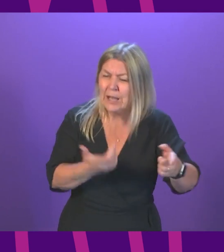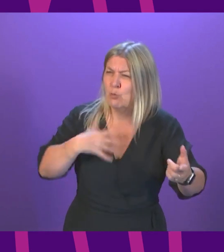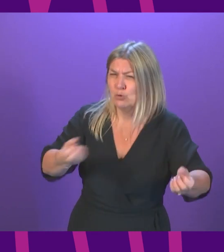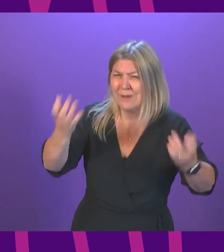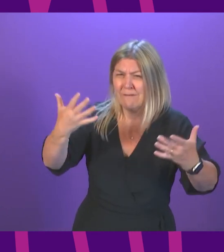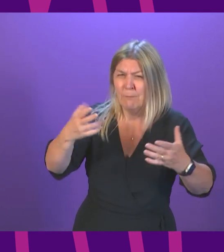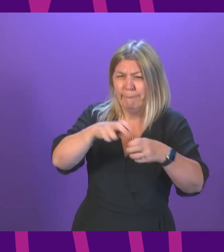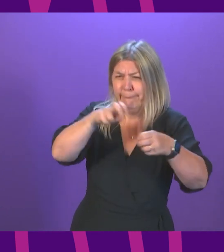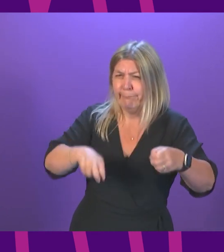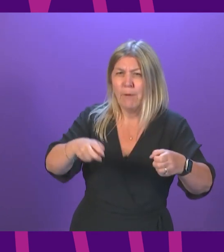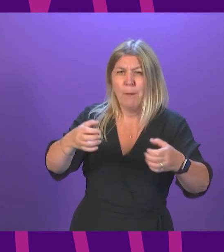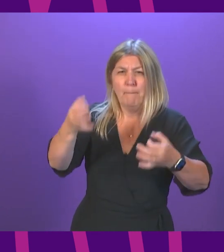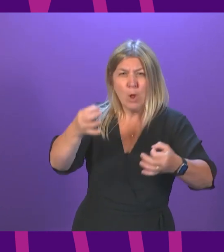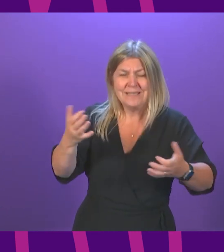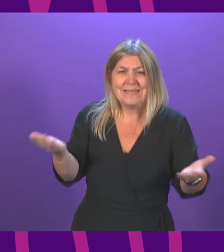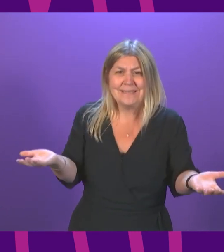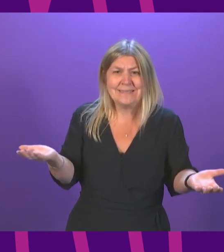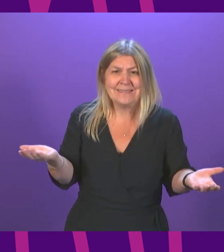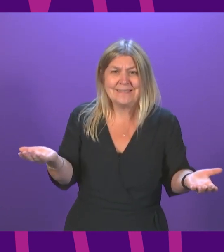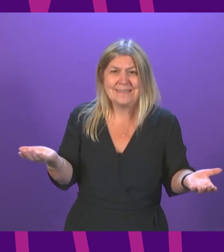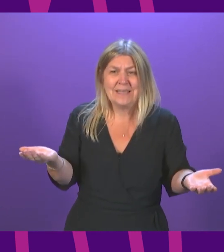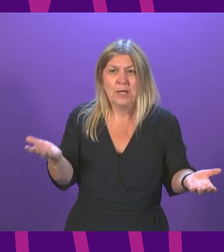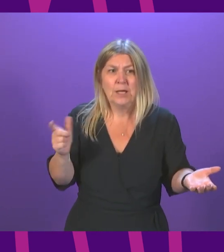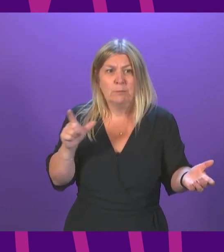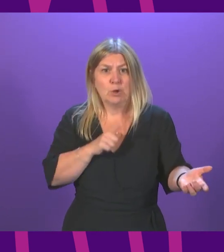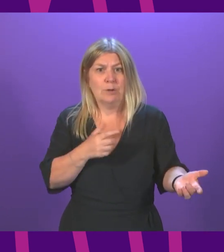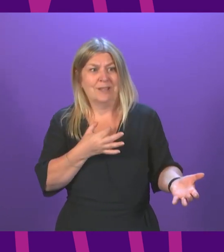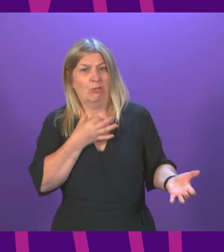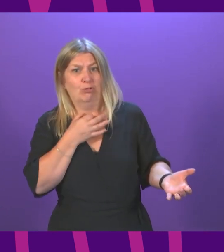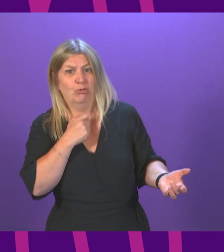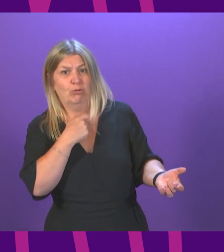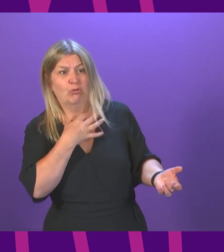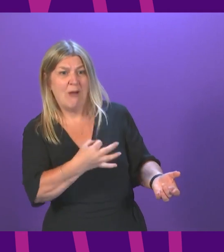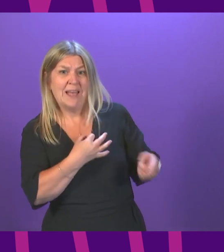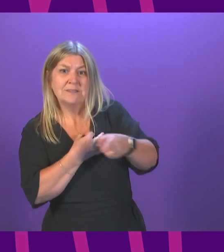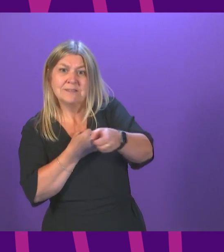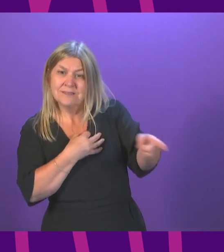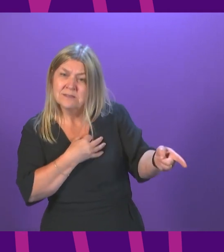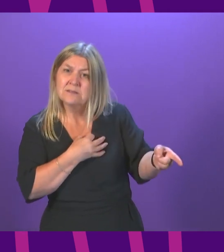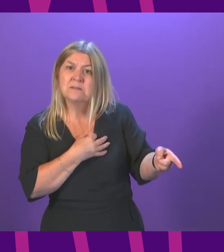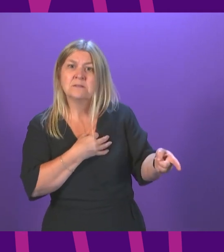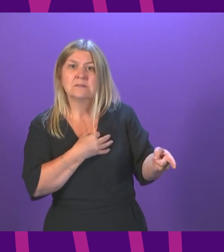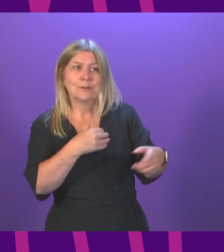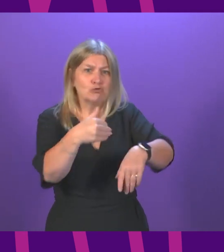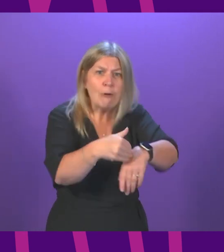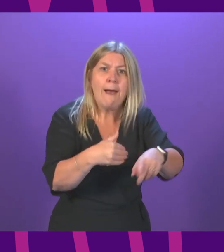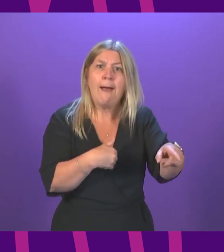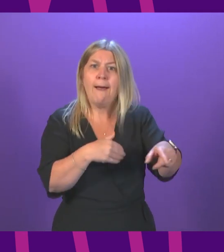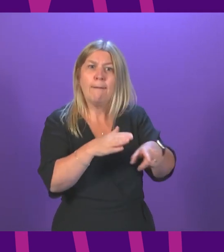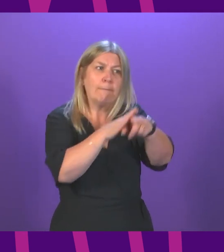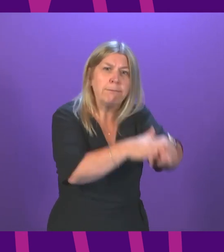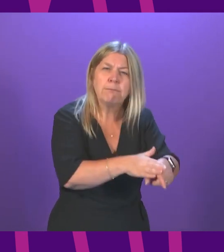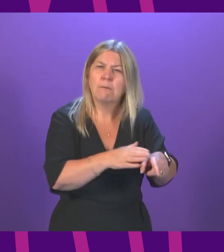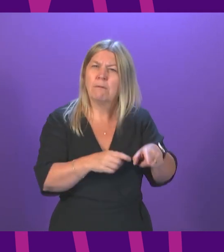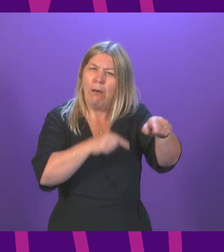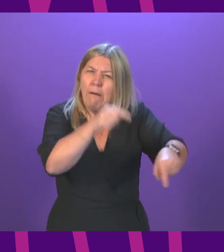abandon any part of their life because of threats or attacks from organised crime or anywhere else. It is, of course, not for me